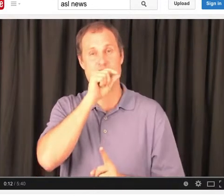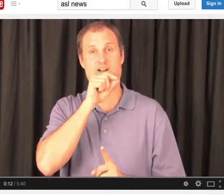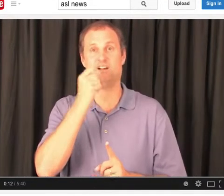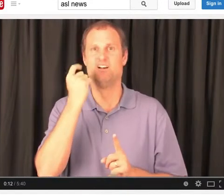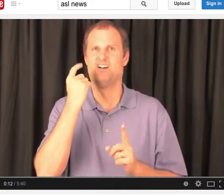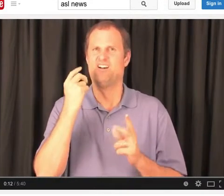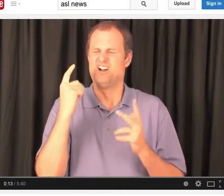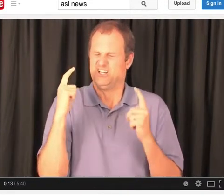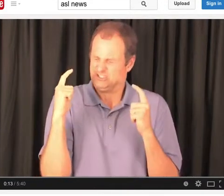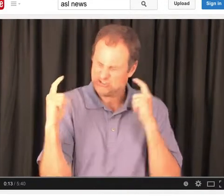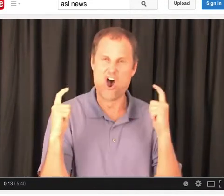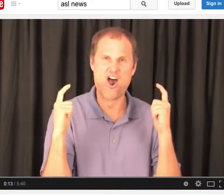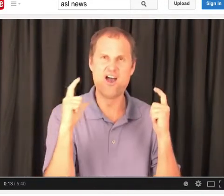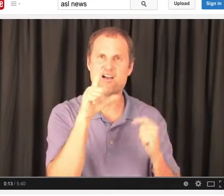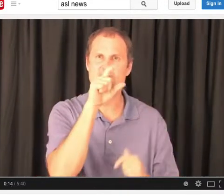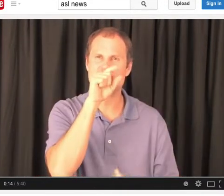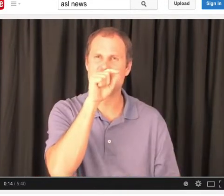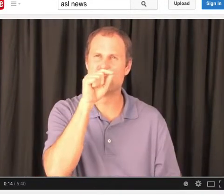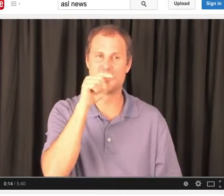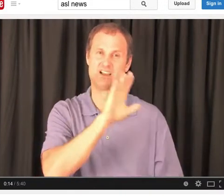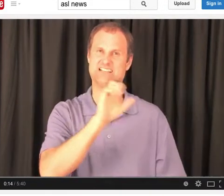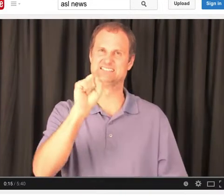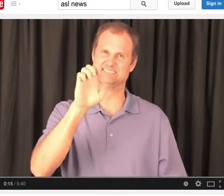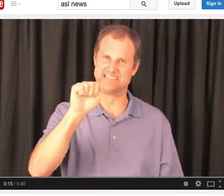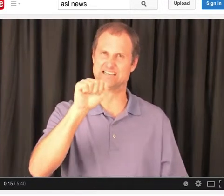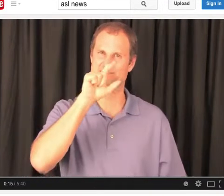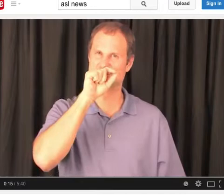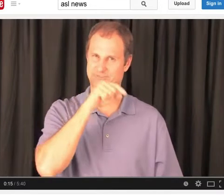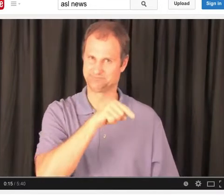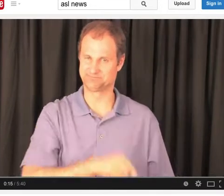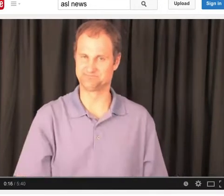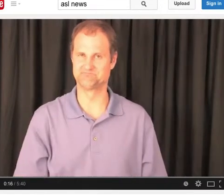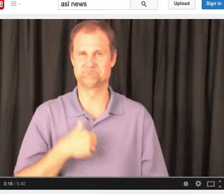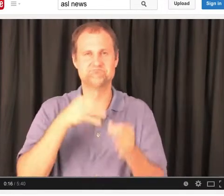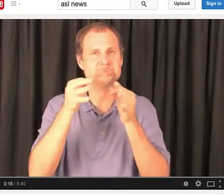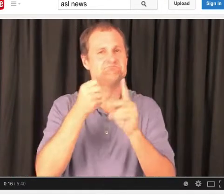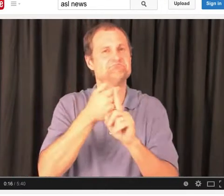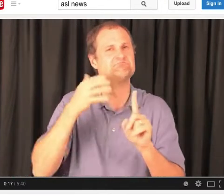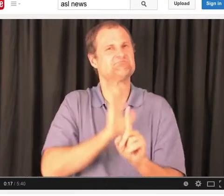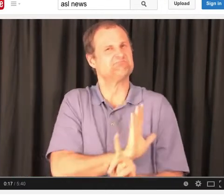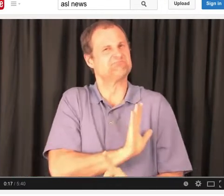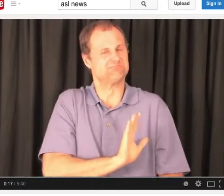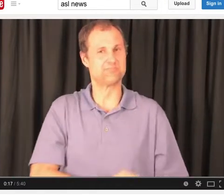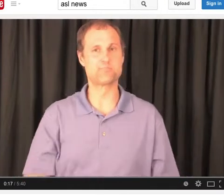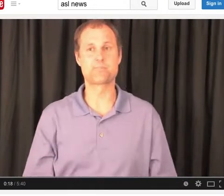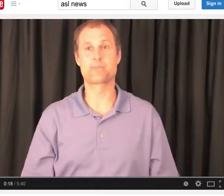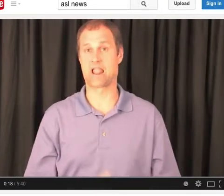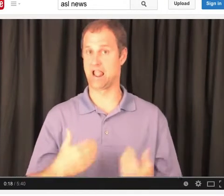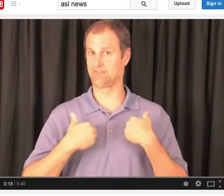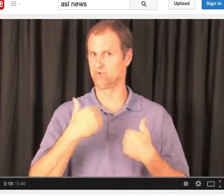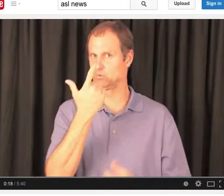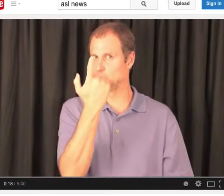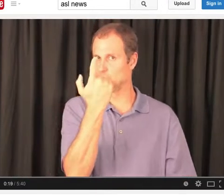Good afternoon. Today I'm going to talk about albatrosses. They are the largest seabirds in the world.